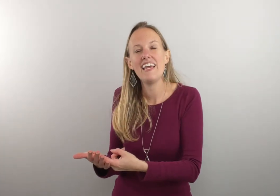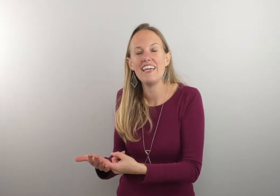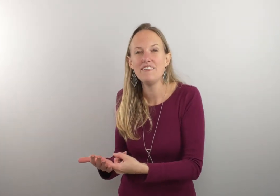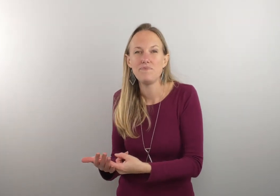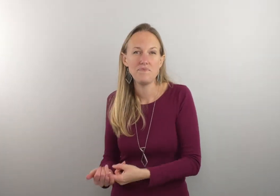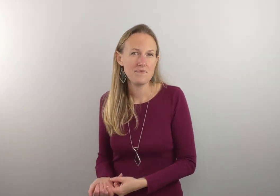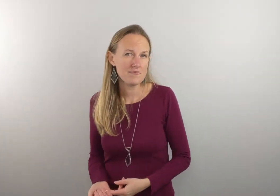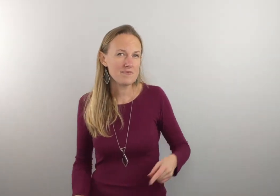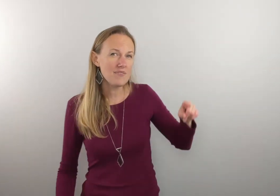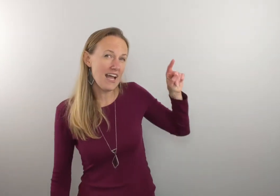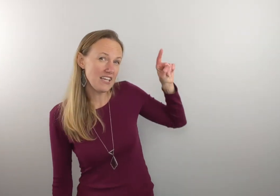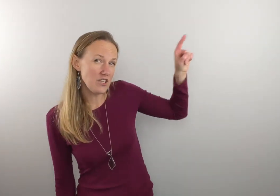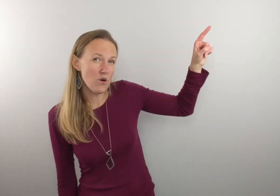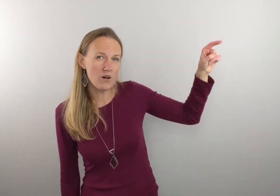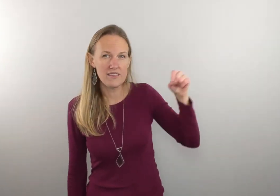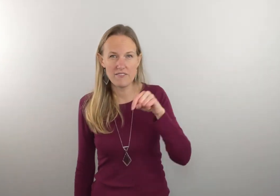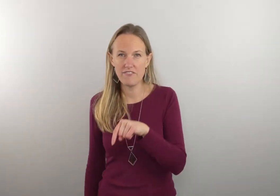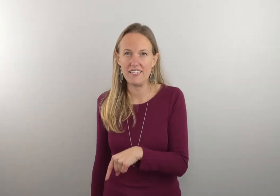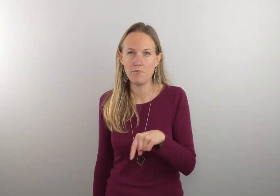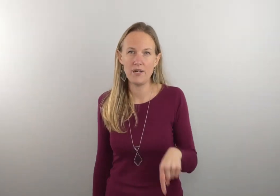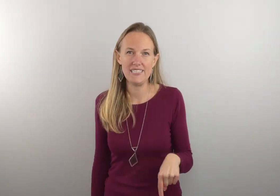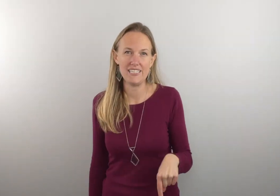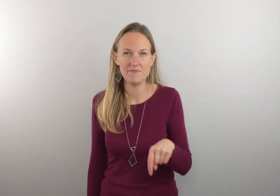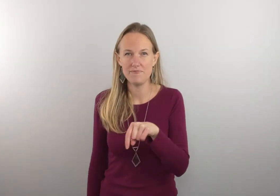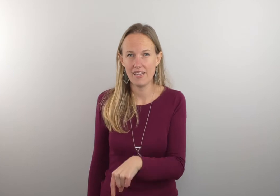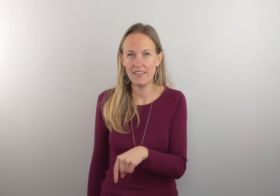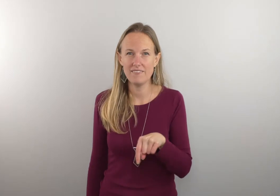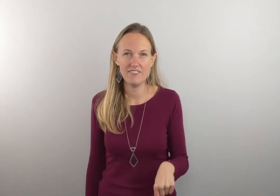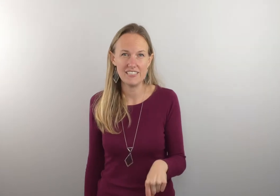at your and then feet pointing okay feet